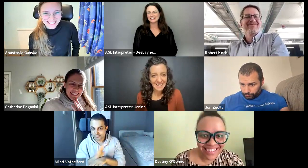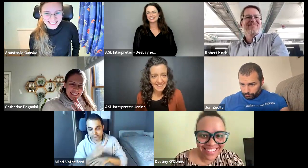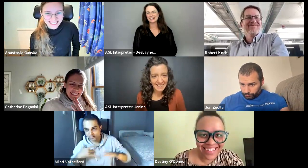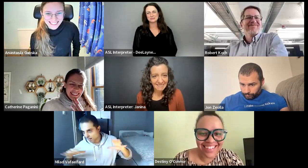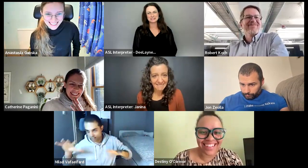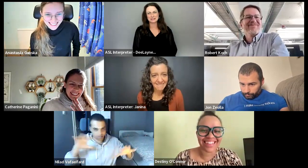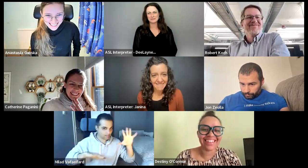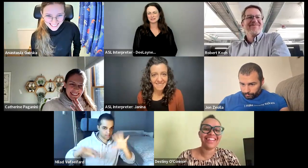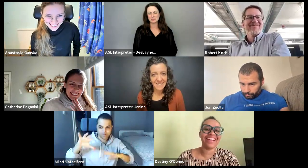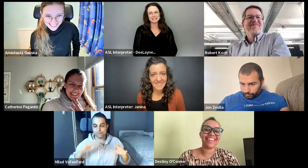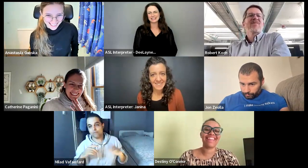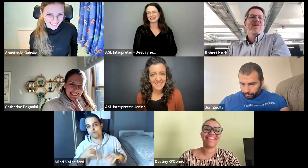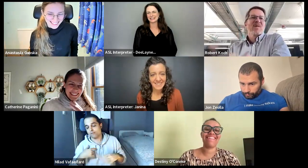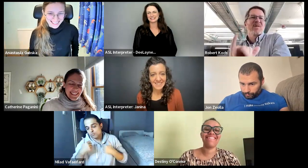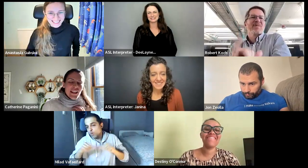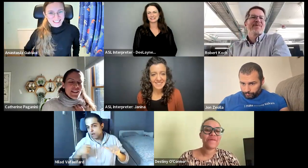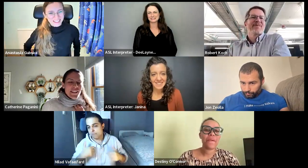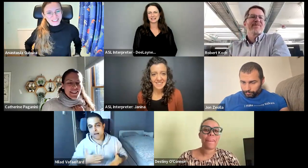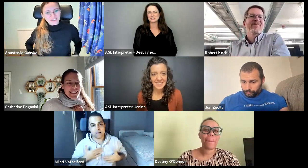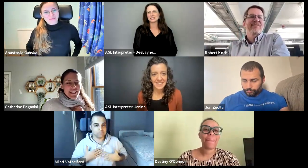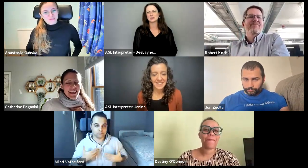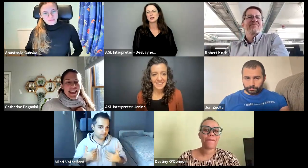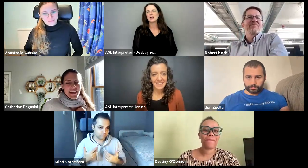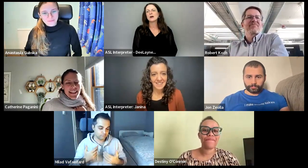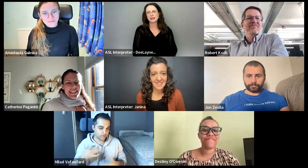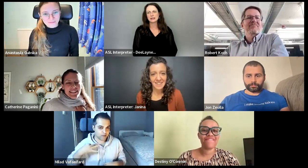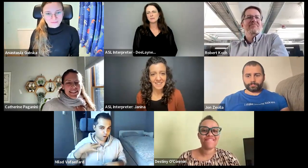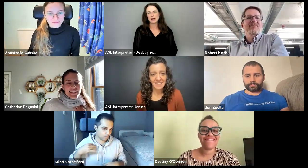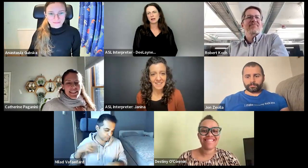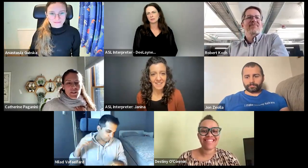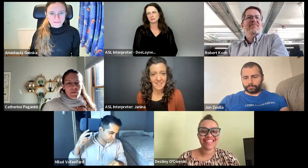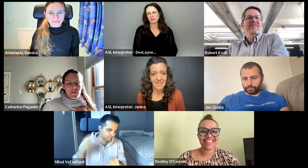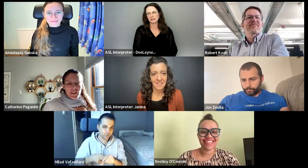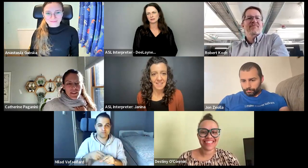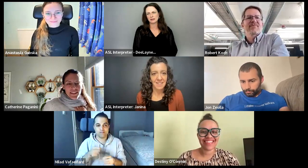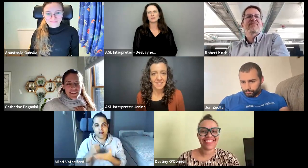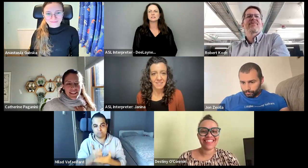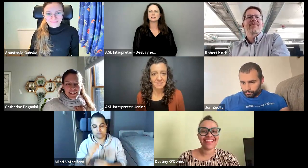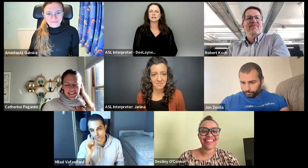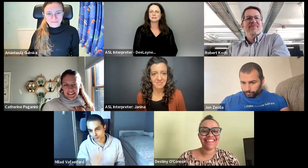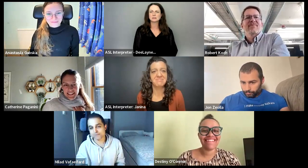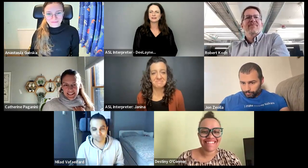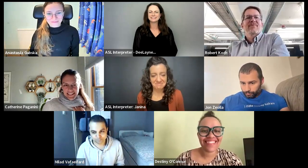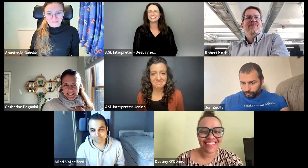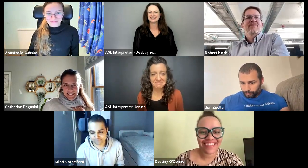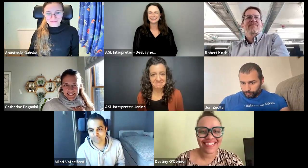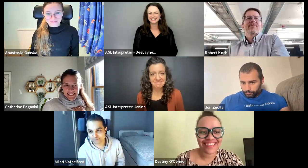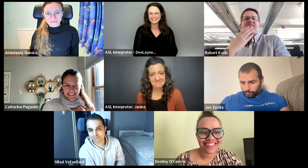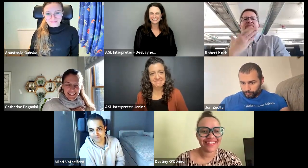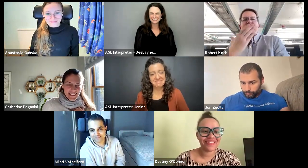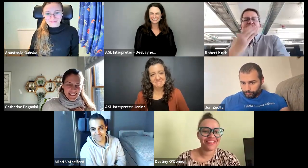I did. I've just, I've been so busy. I, I didn't, I didn't catch that. So, okay. Yeah. I'm, I'm happy to do that. I can, I volunteer. I can do that.